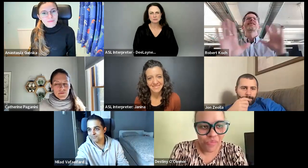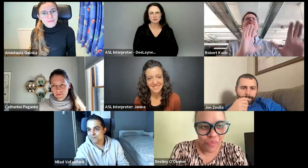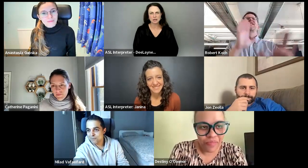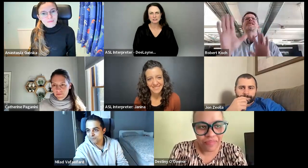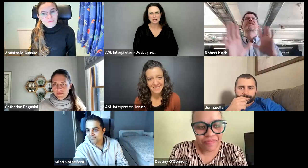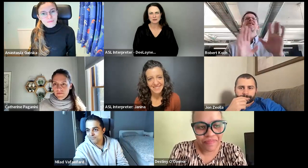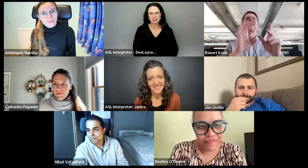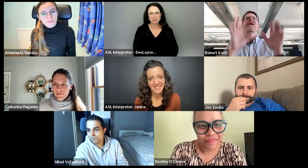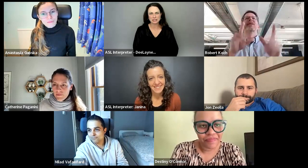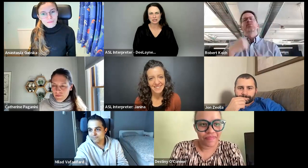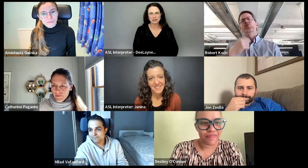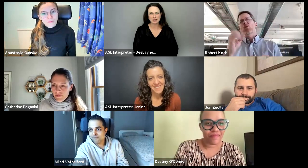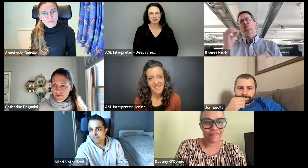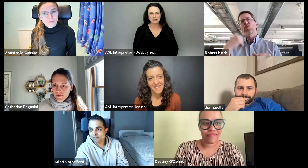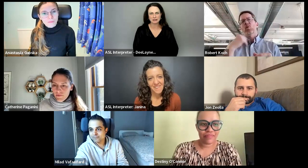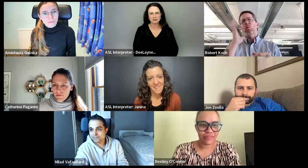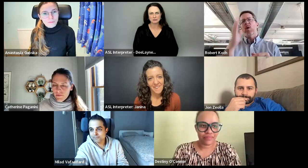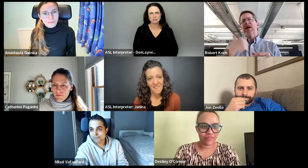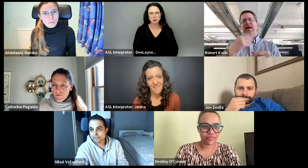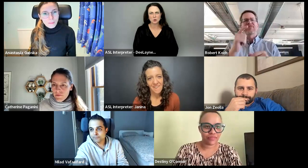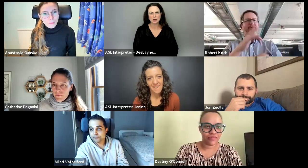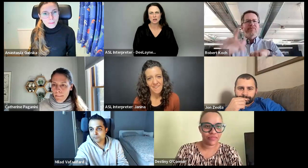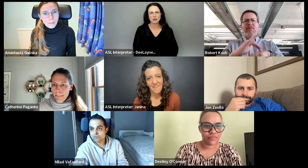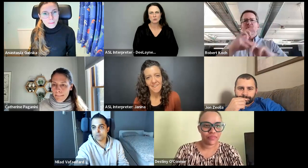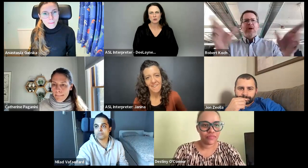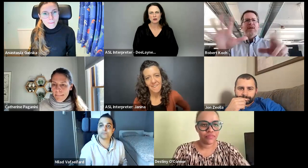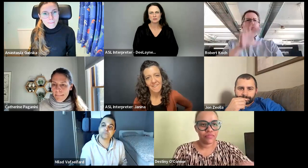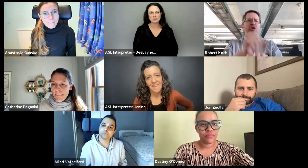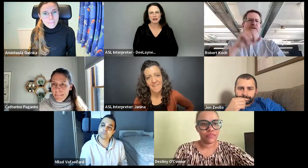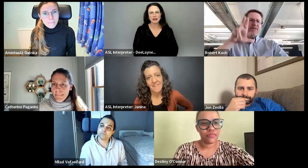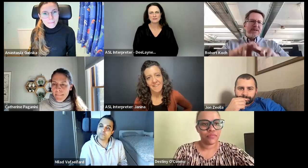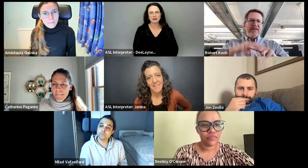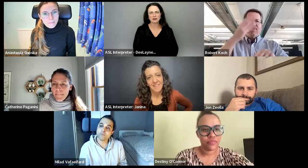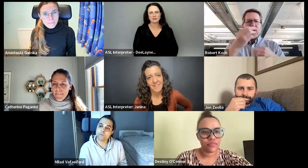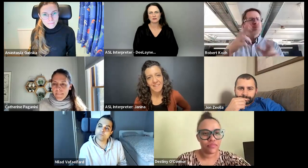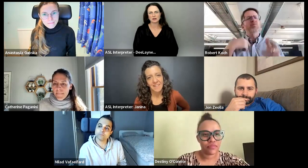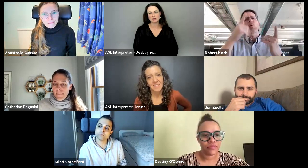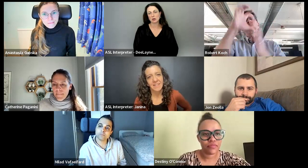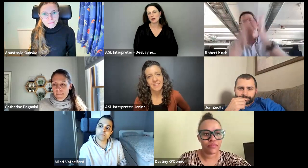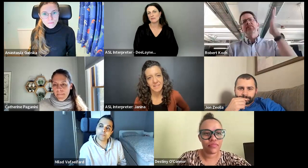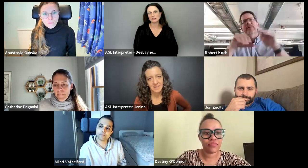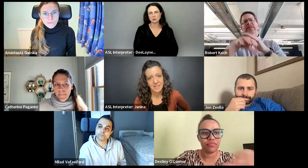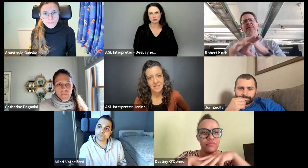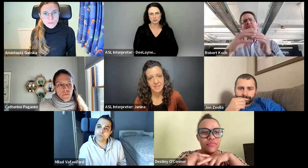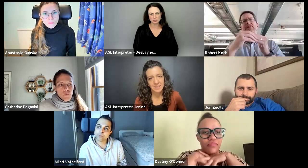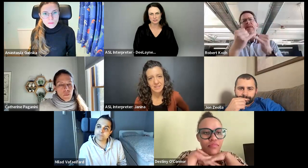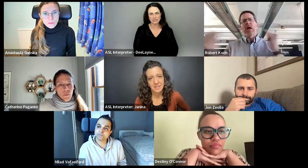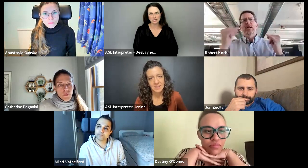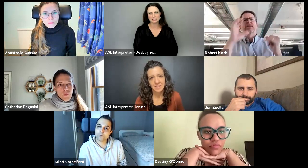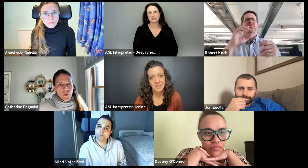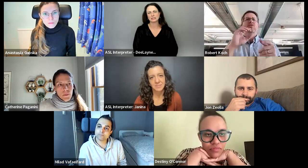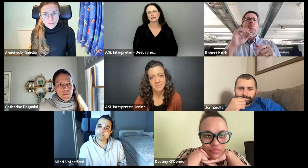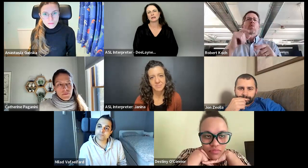moving on down the agenda. So, we'll also have available reserved